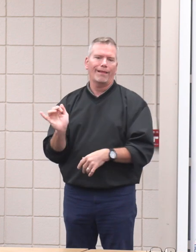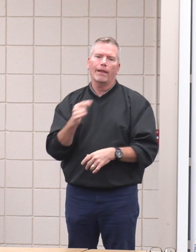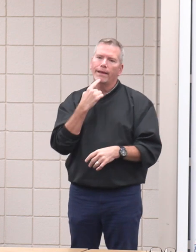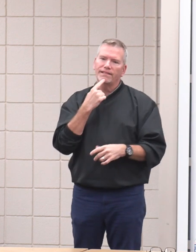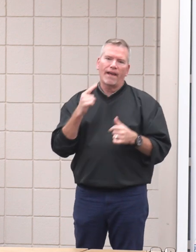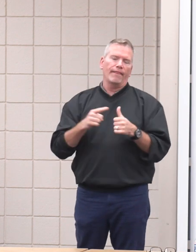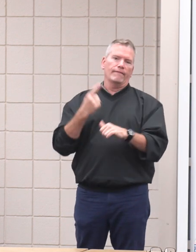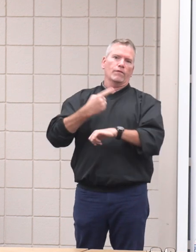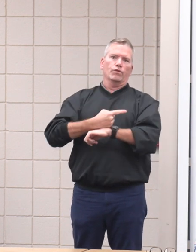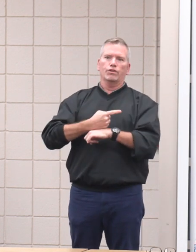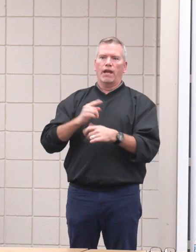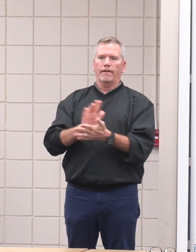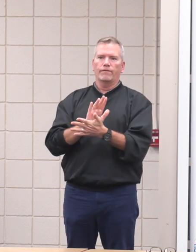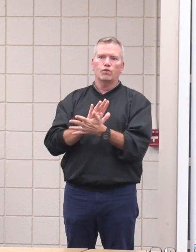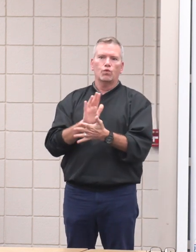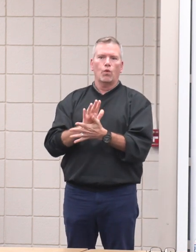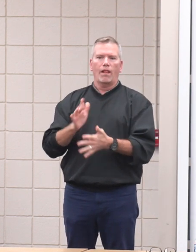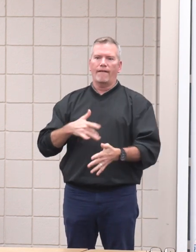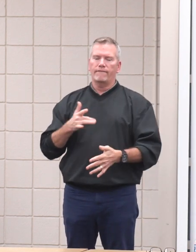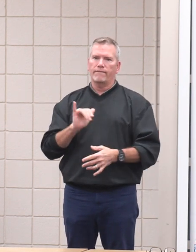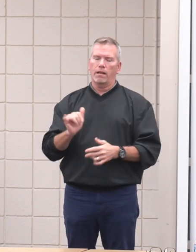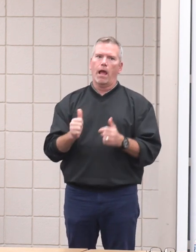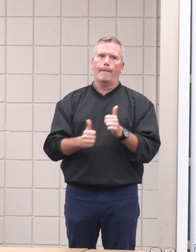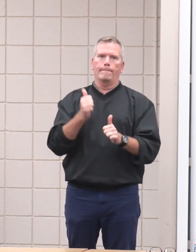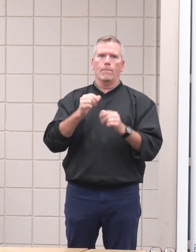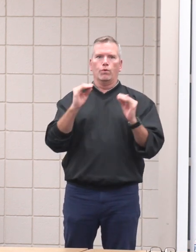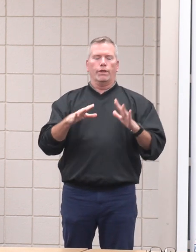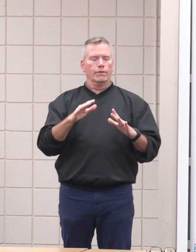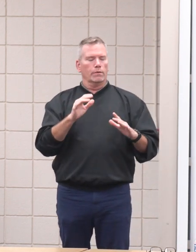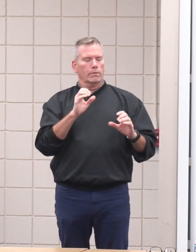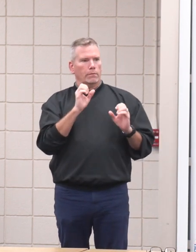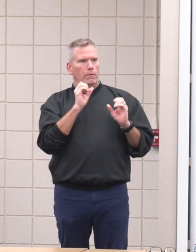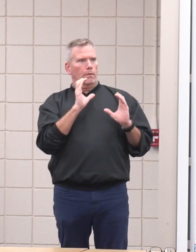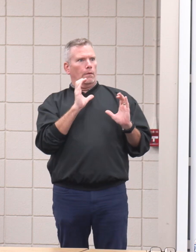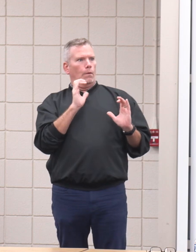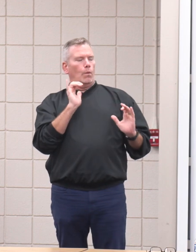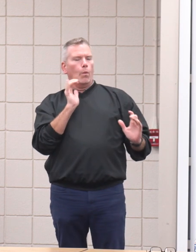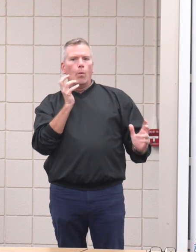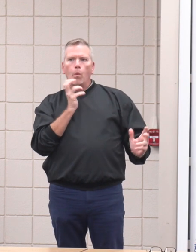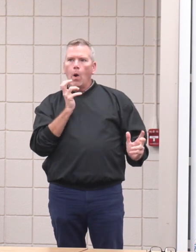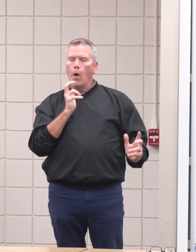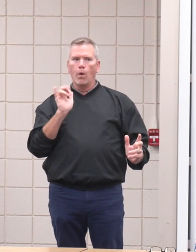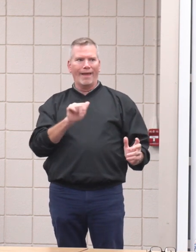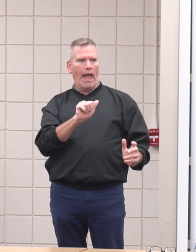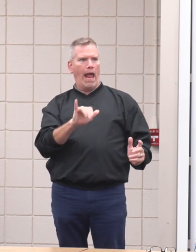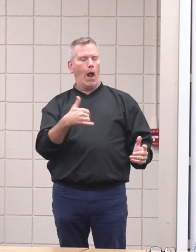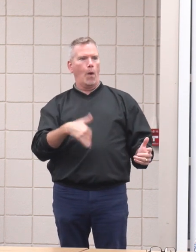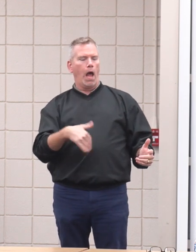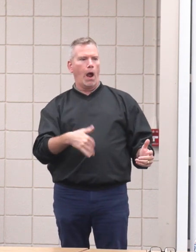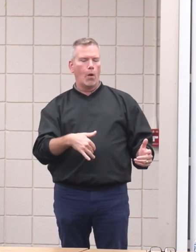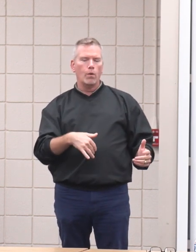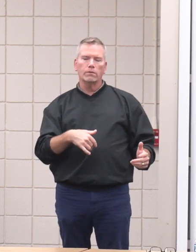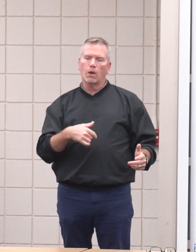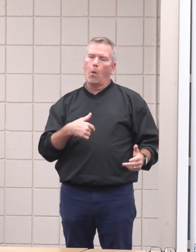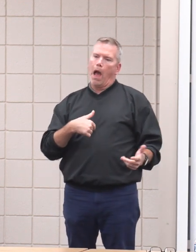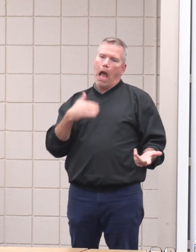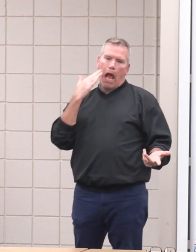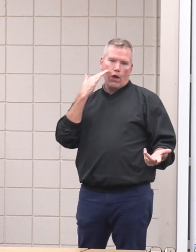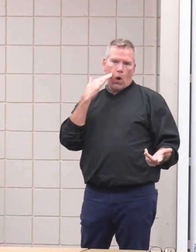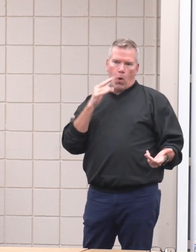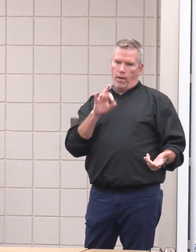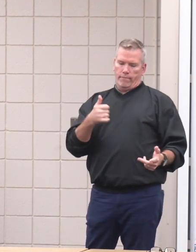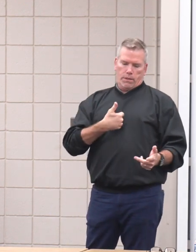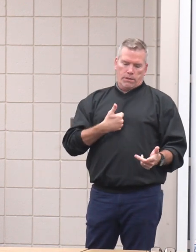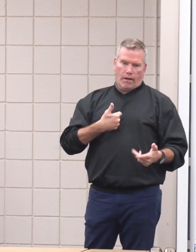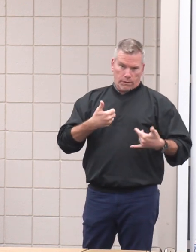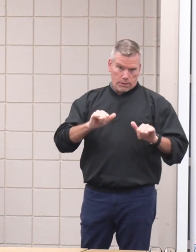really opened up eyes for a lot of teachers, and, you know, it's a document. I know if I was teaching, and, you